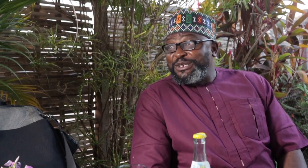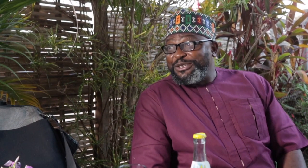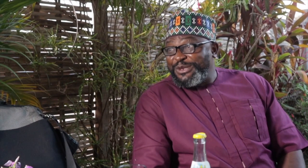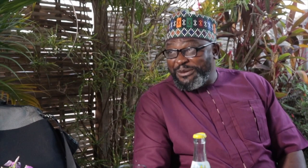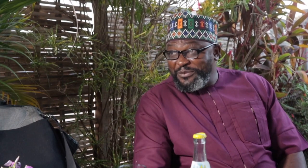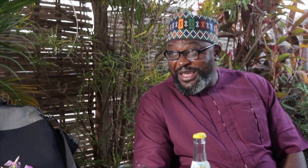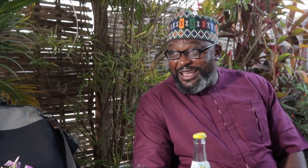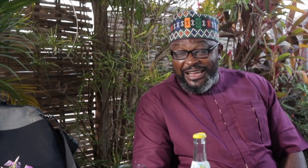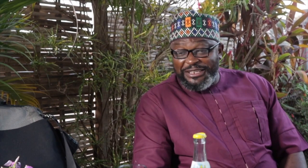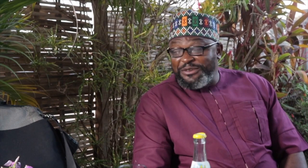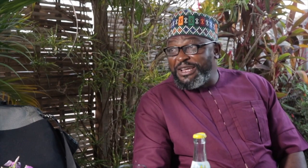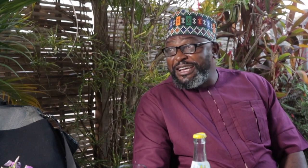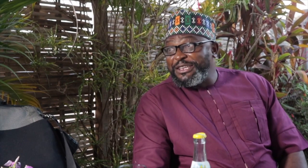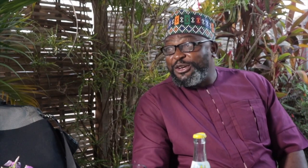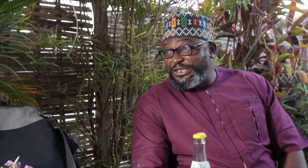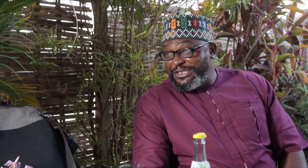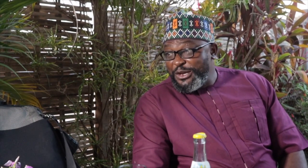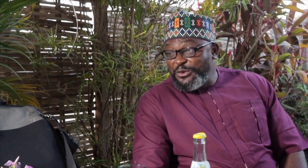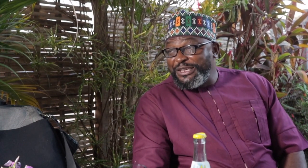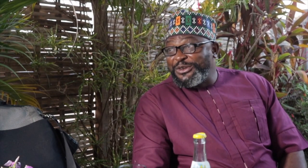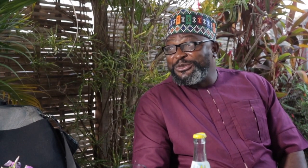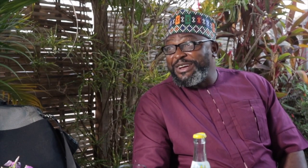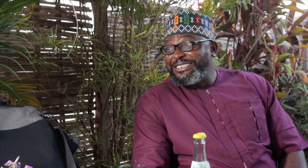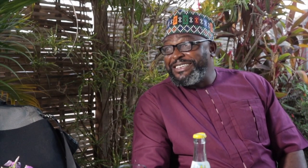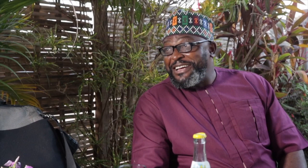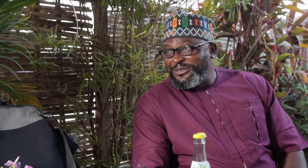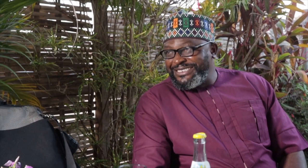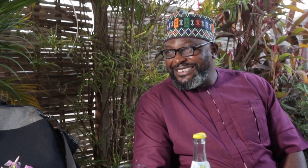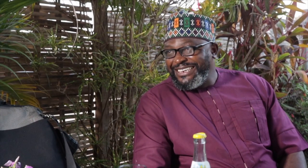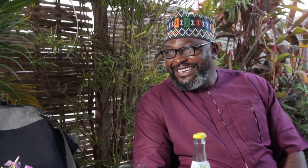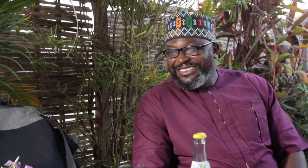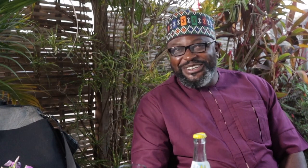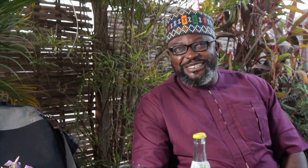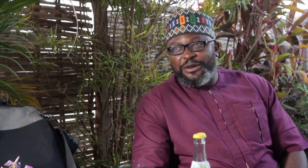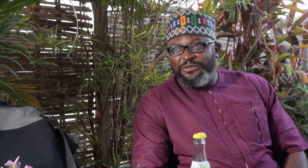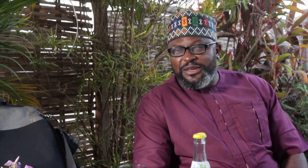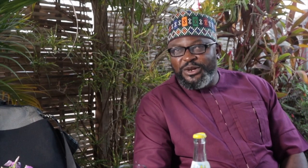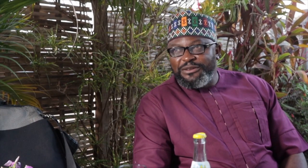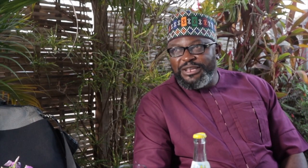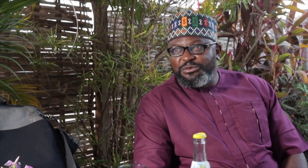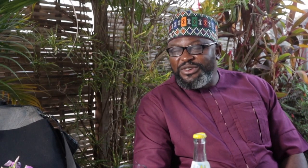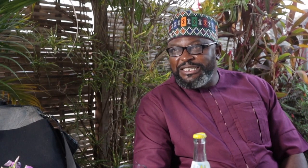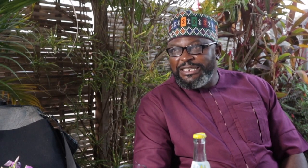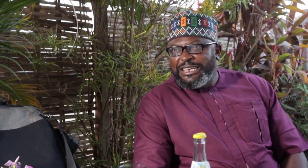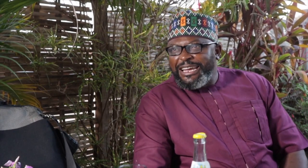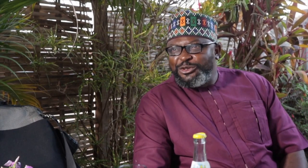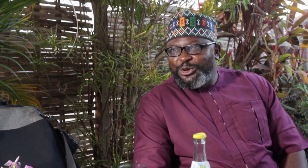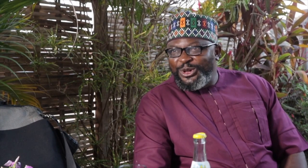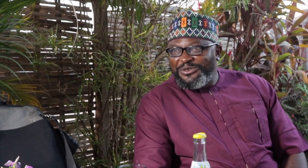meaning to them. And in the event that it doesn't, we resort to writing it out. So it's a very wonderful experience. I know all of